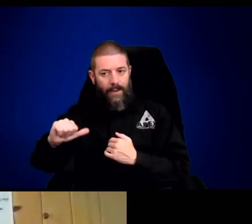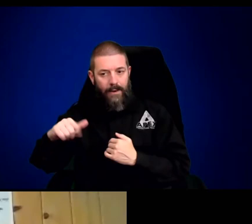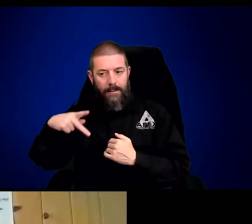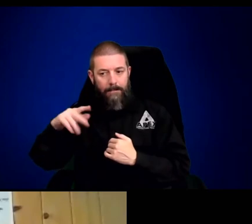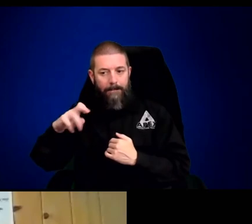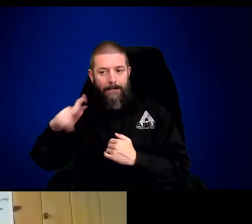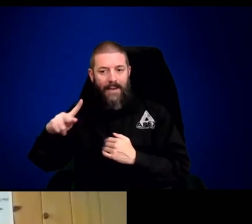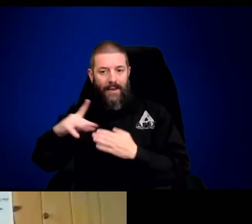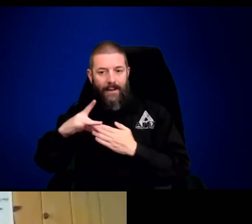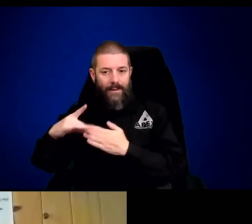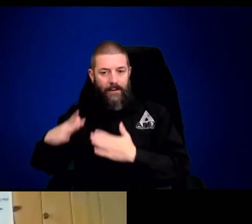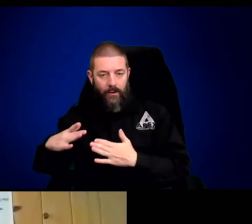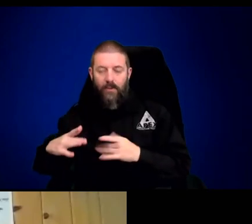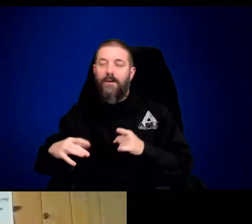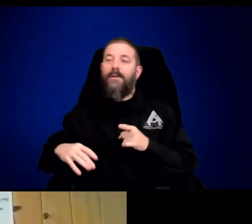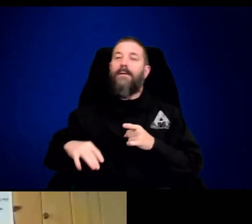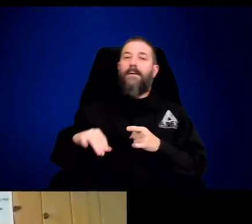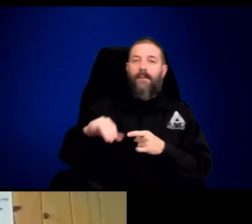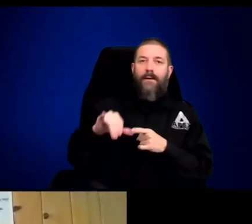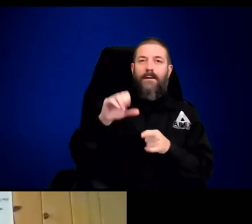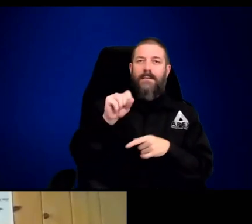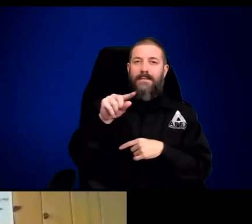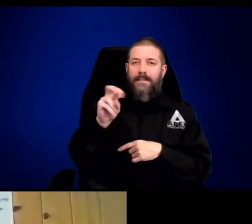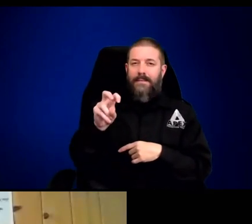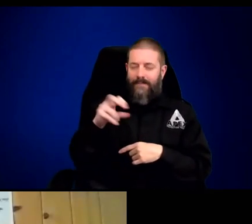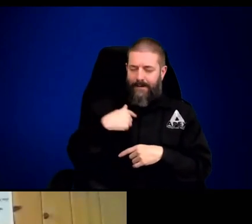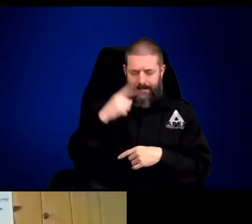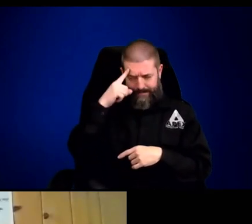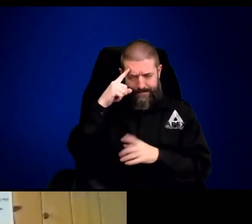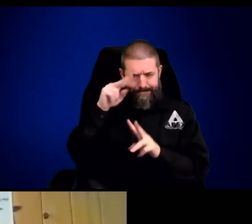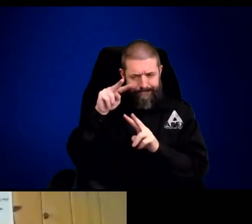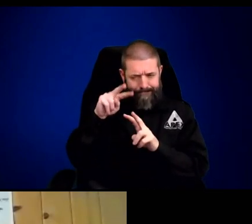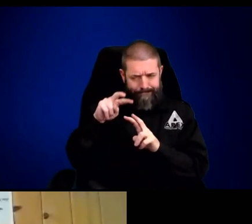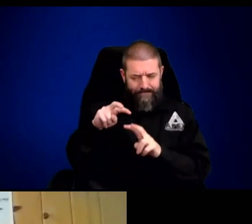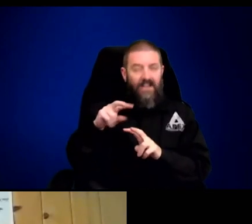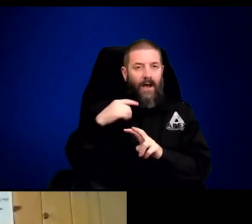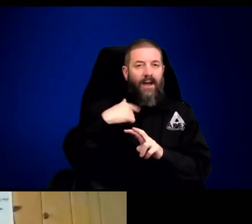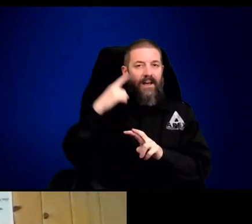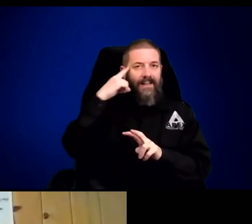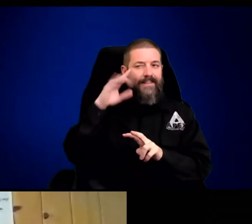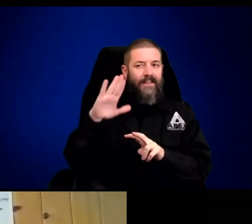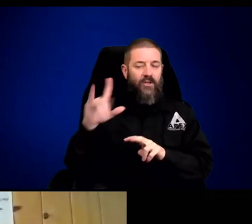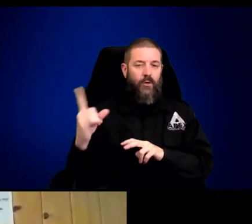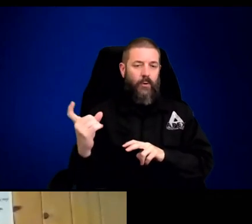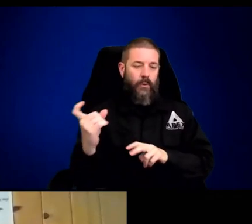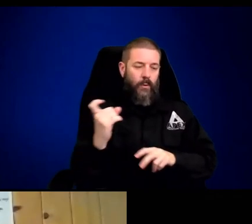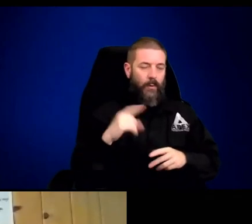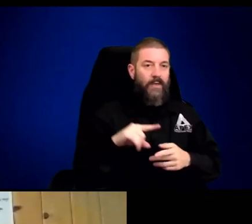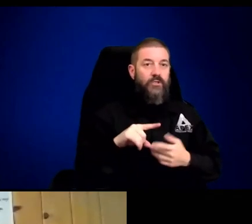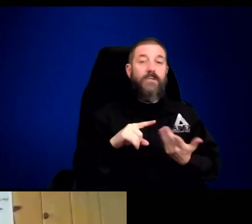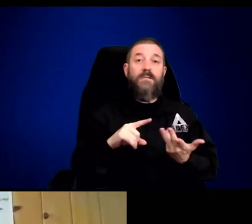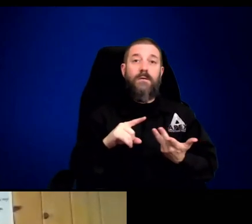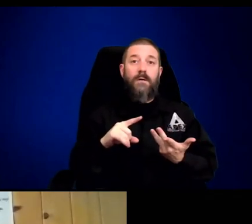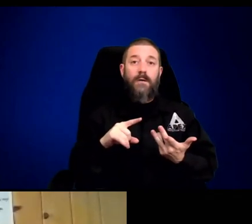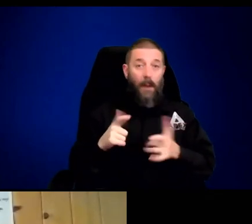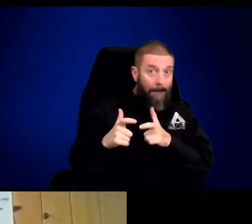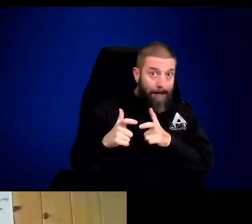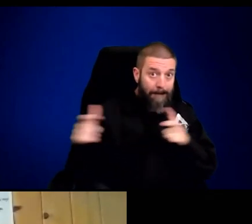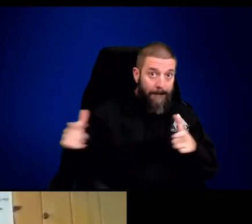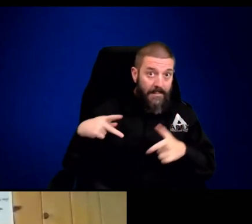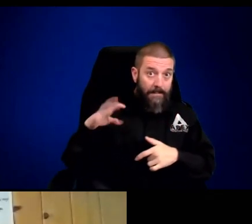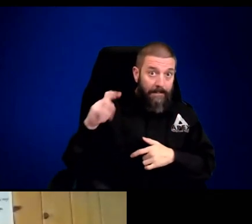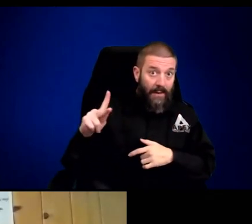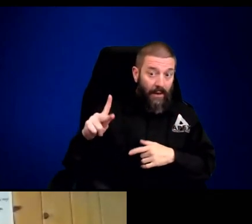And then, there's a second part to that, which is, does he think that there's a very, like, out of the Junction butte is there a really charismatic